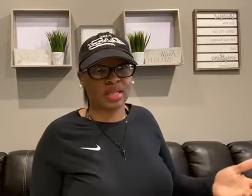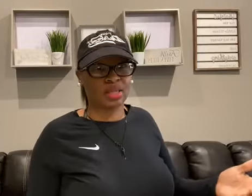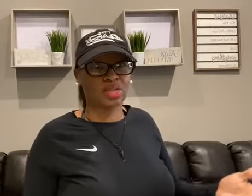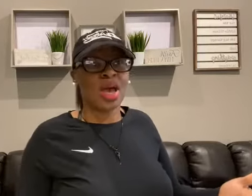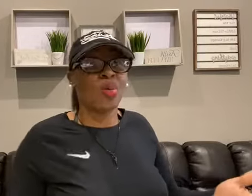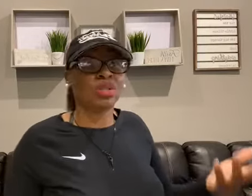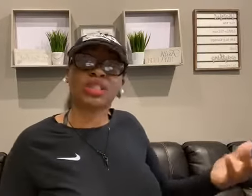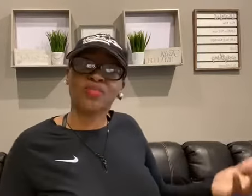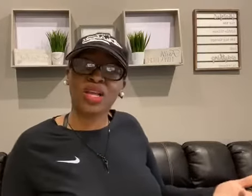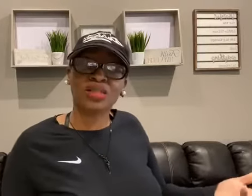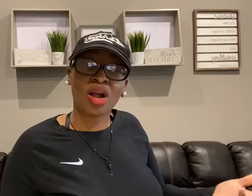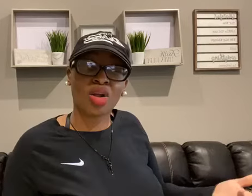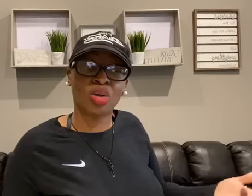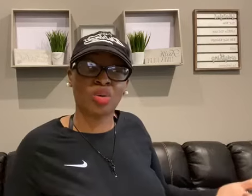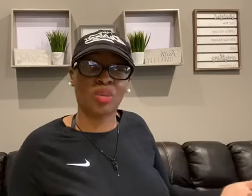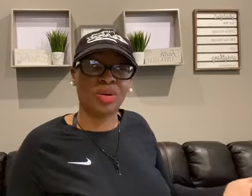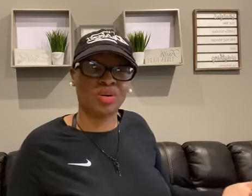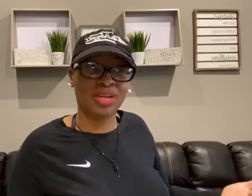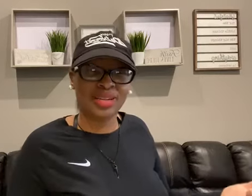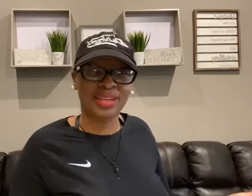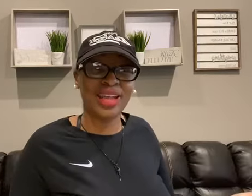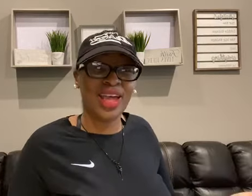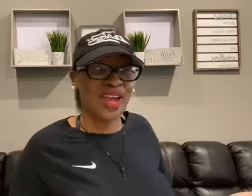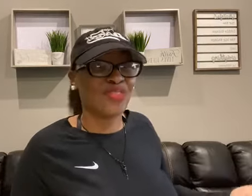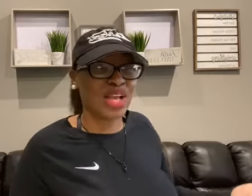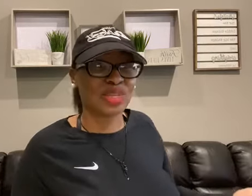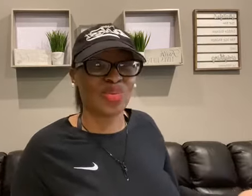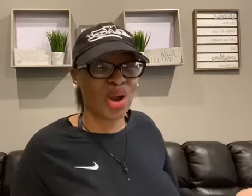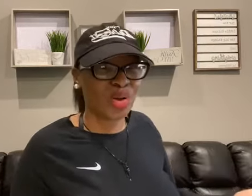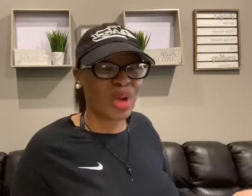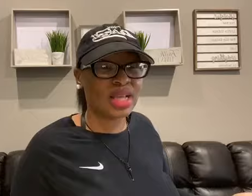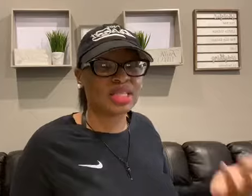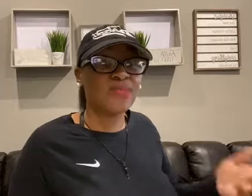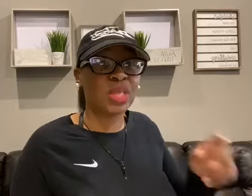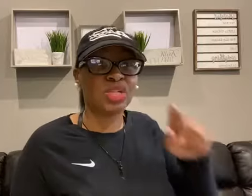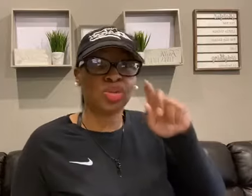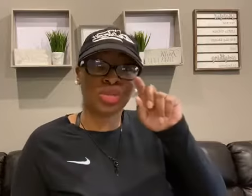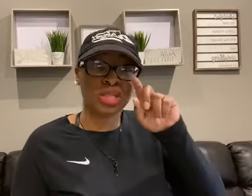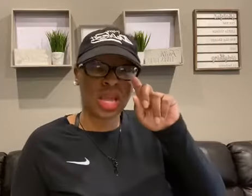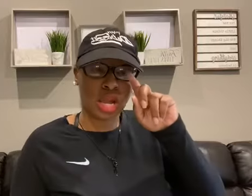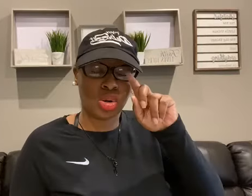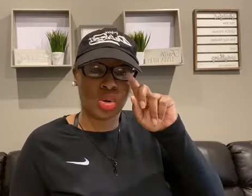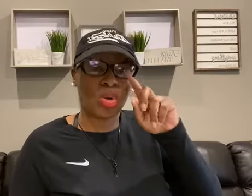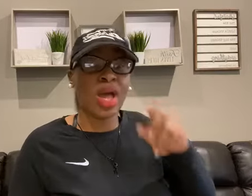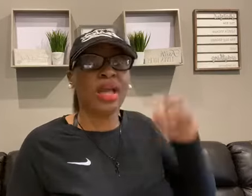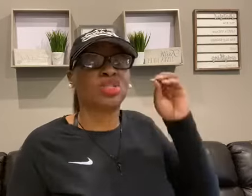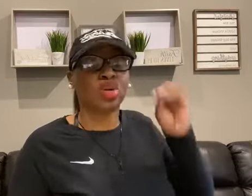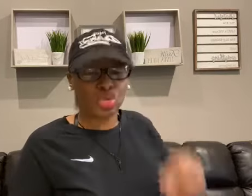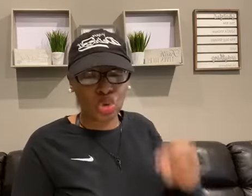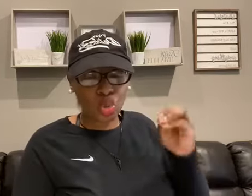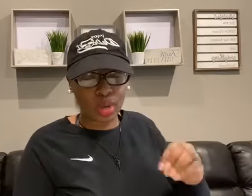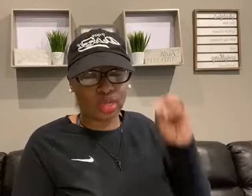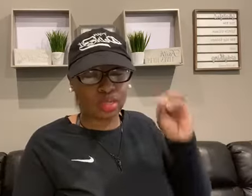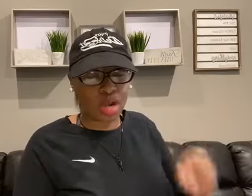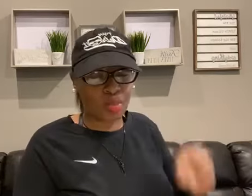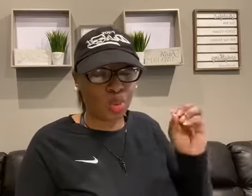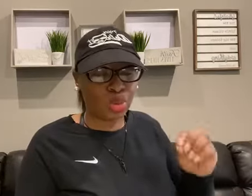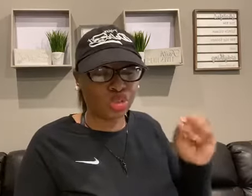answers. Well, some things aren't Googleable if that's a word, right? Some things you just can't Google. And so you want to determine what